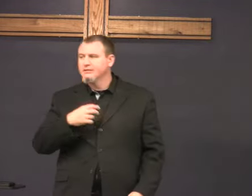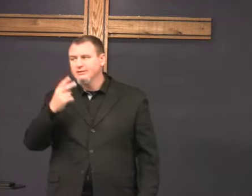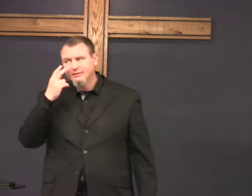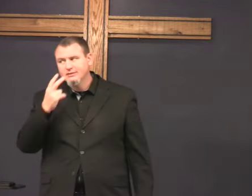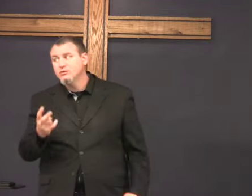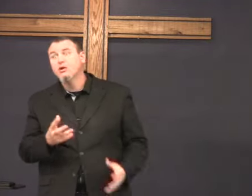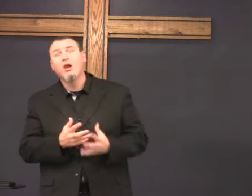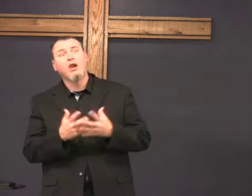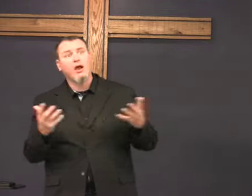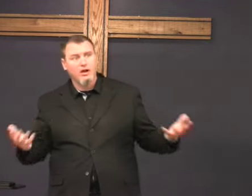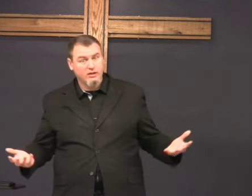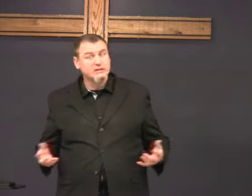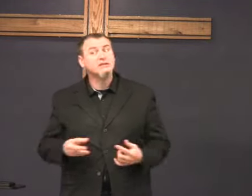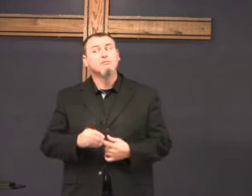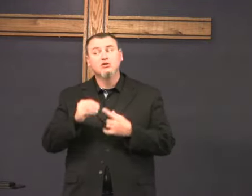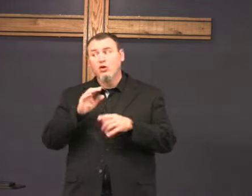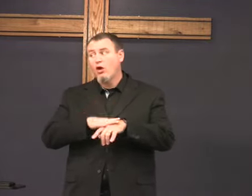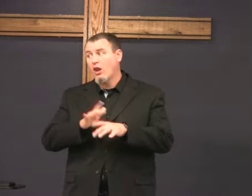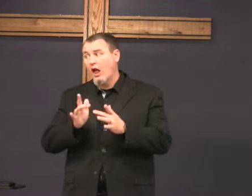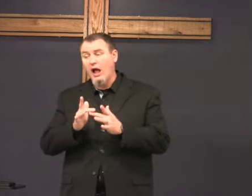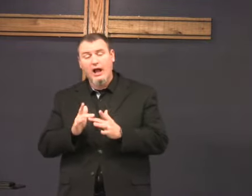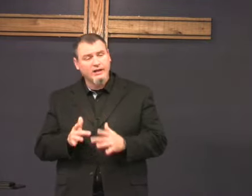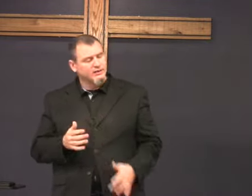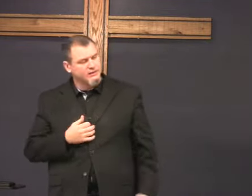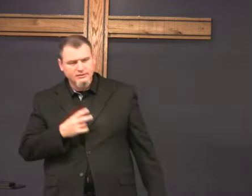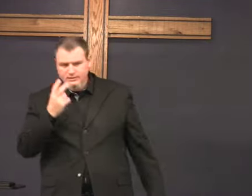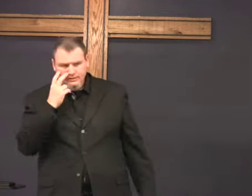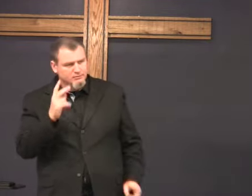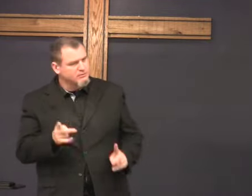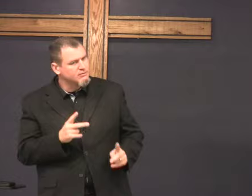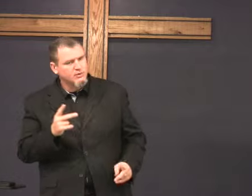I see this a lot, especially on the internet.